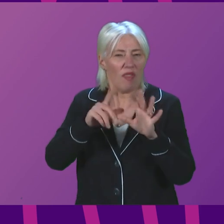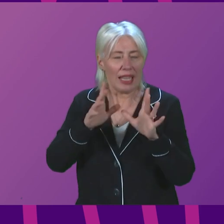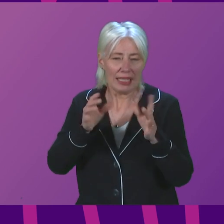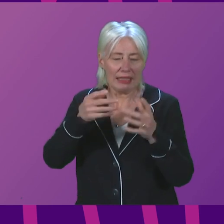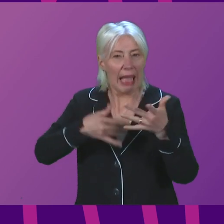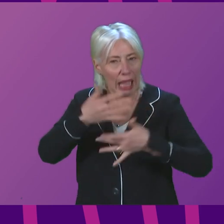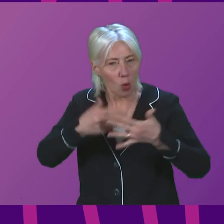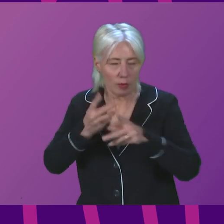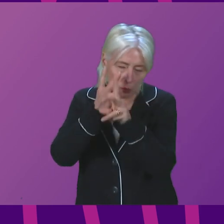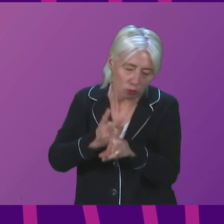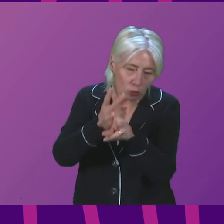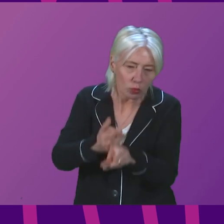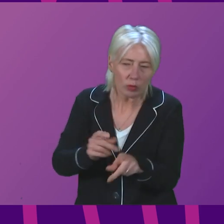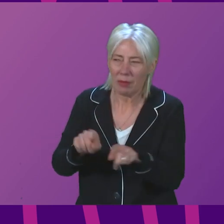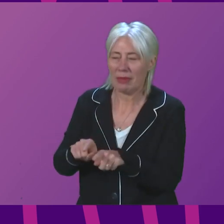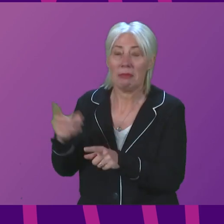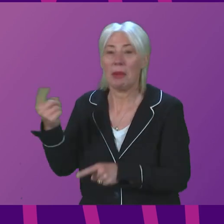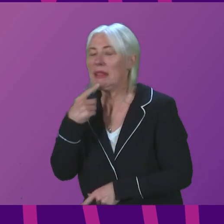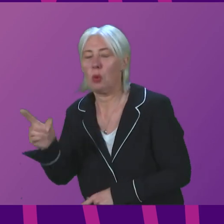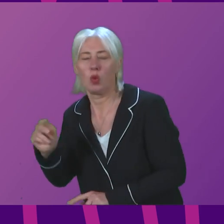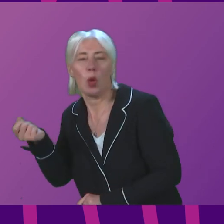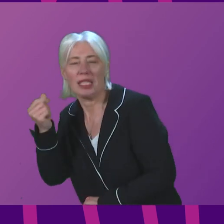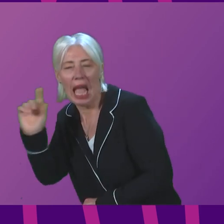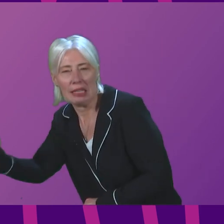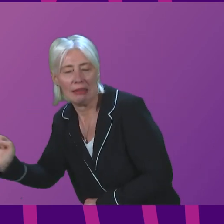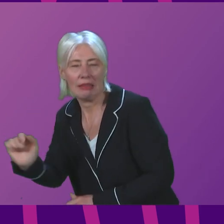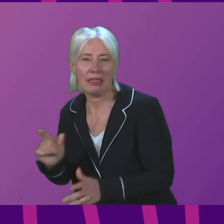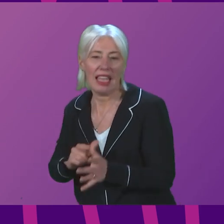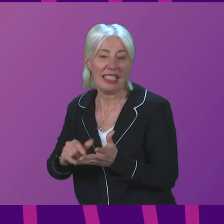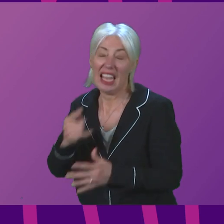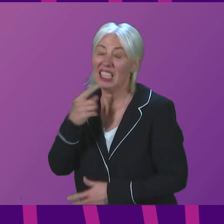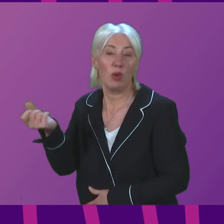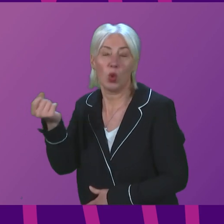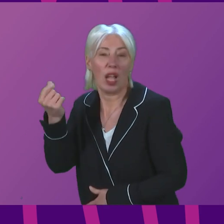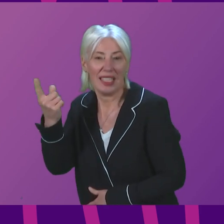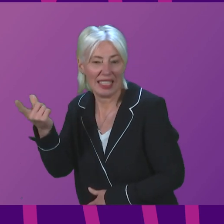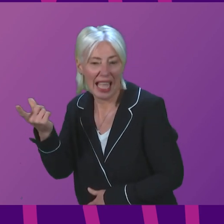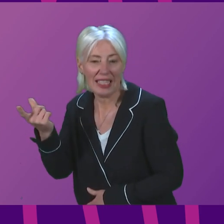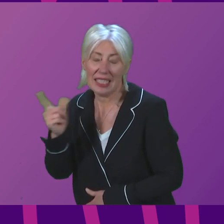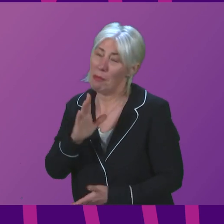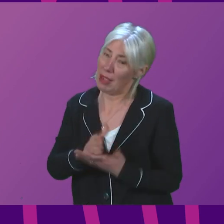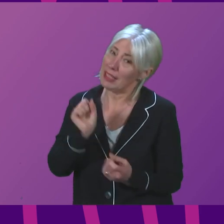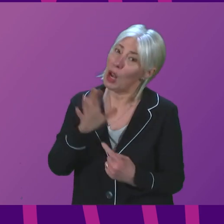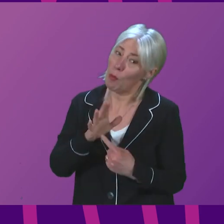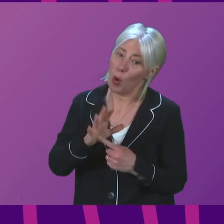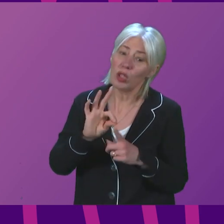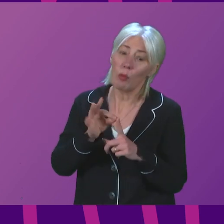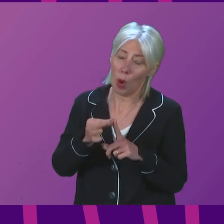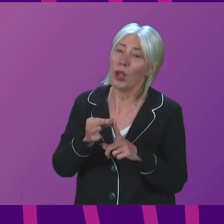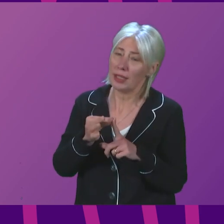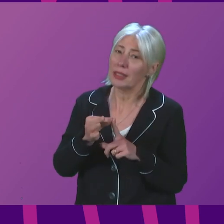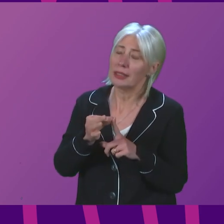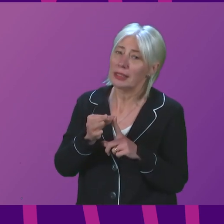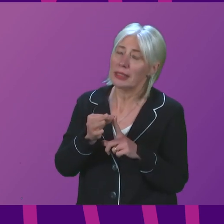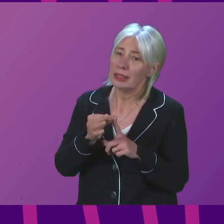But let me, let me give them two. They don't understand it. They don't, they, obviously, obviously they don't understand that point. It's a rather important point. But let me come